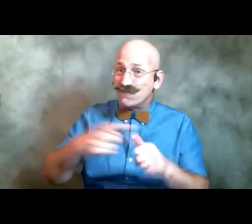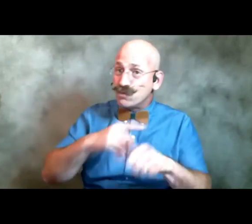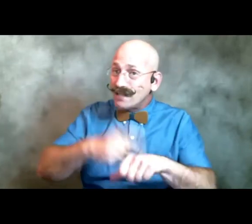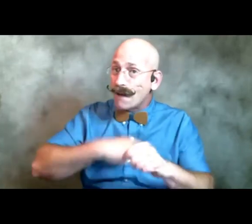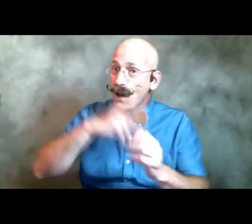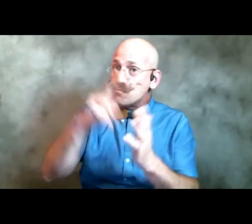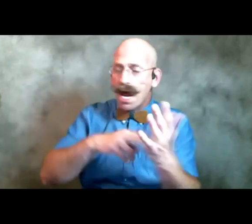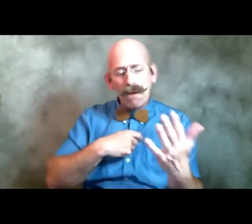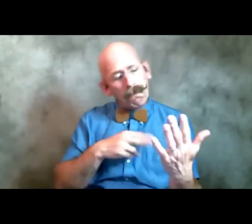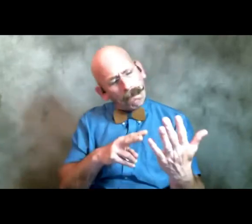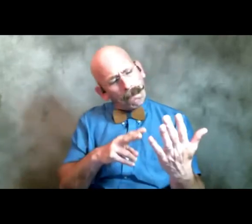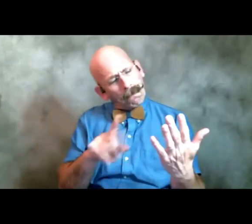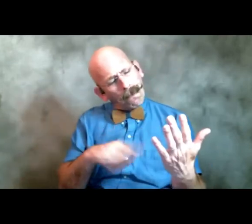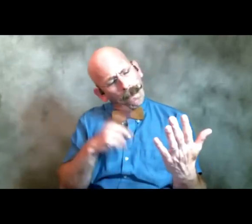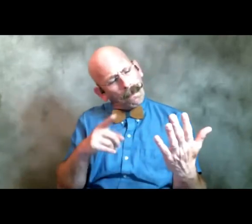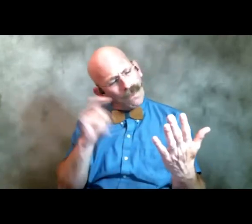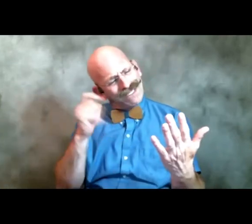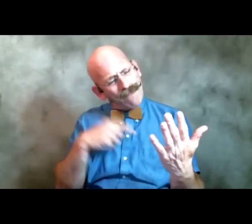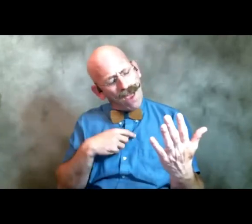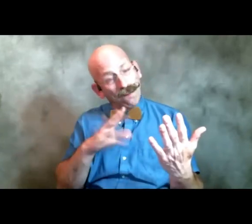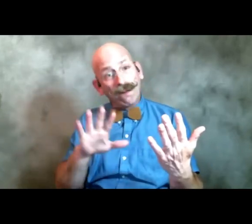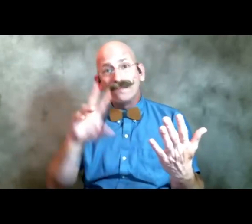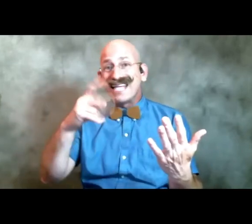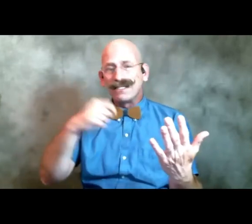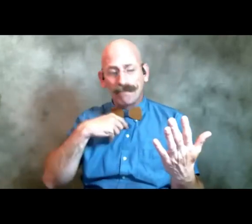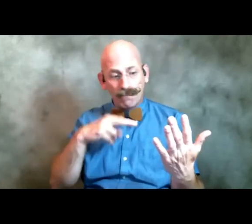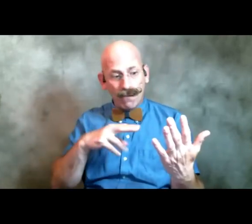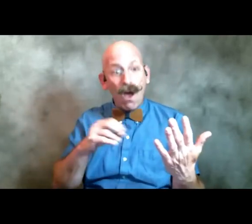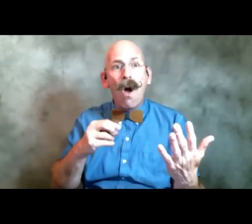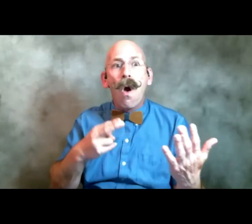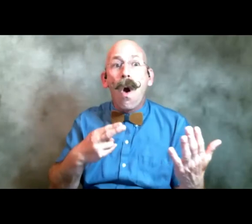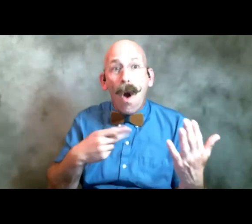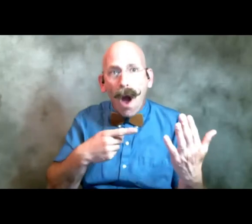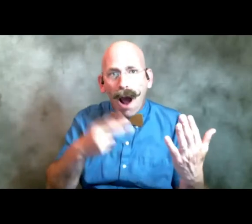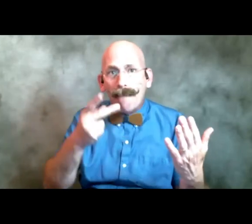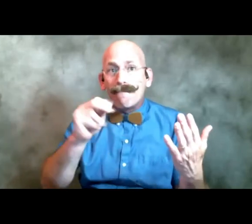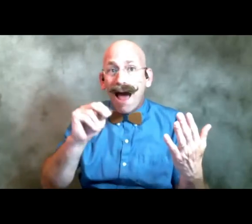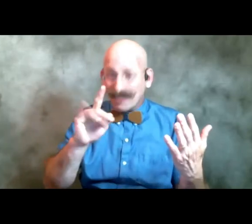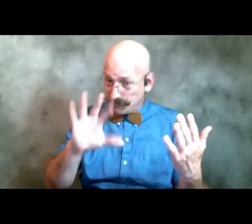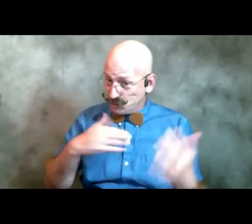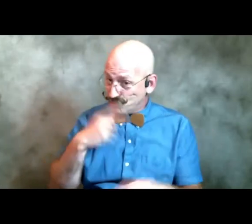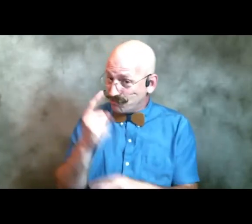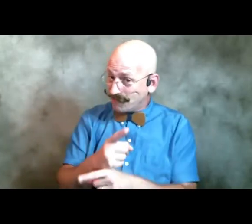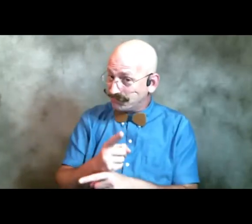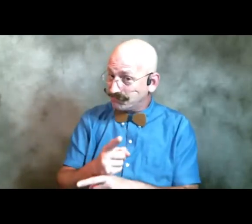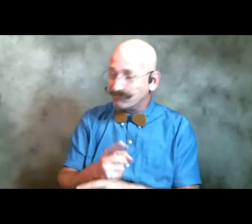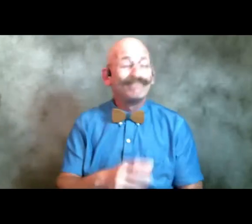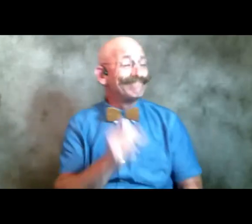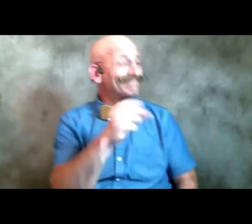didn't know what it was about and then i read it again i said hold on this is the pandemic so is that accurate yeah